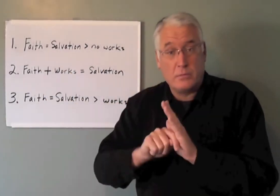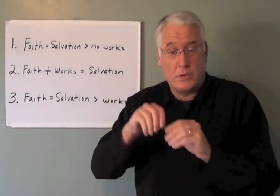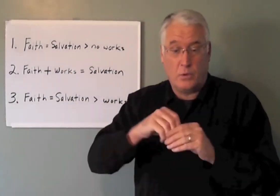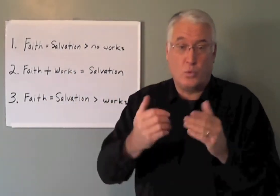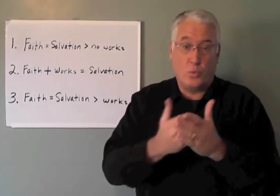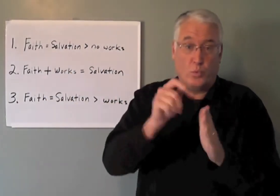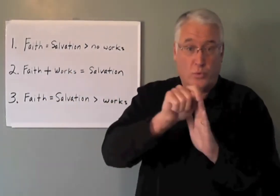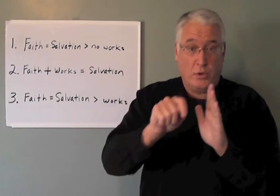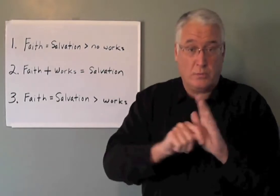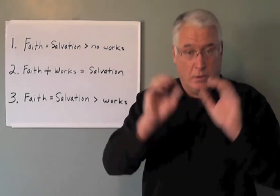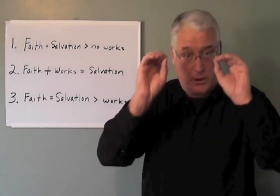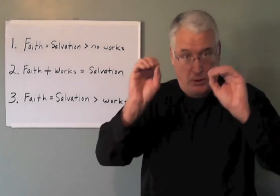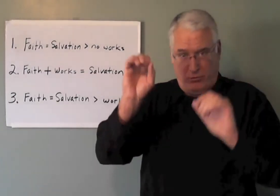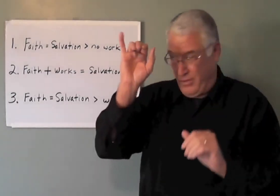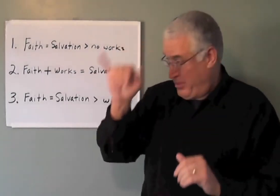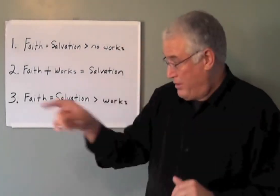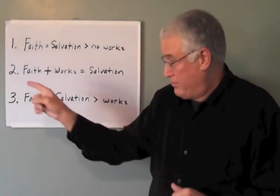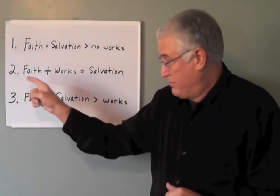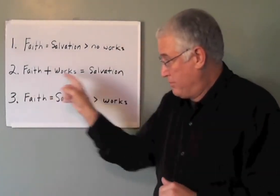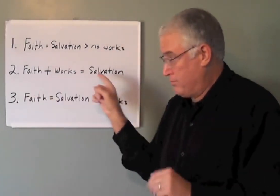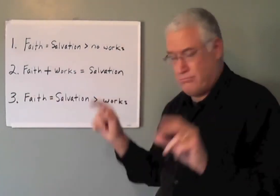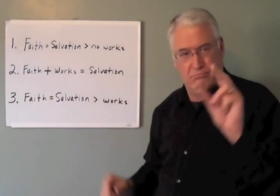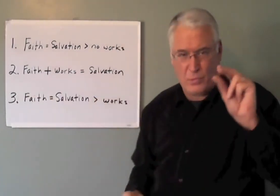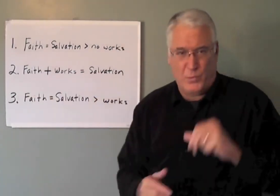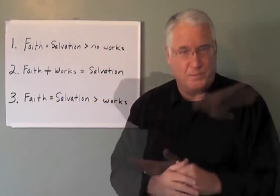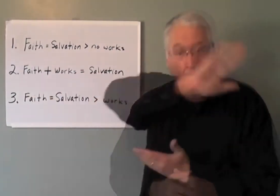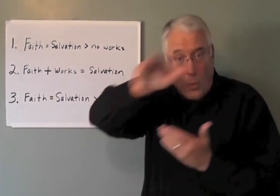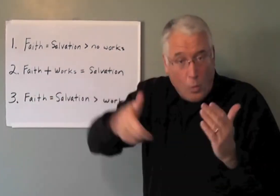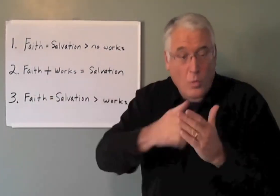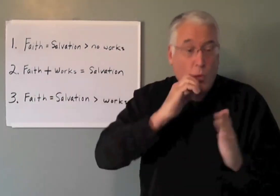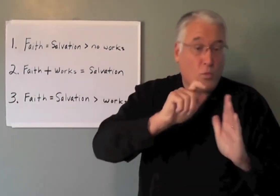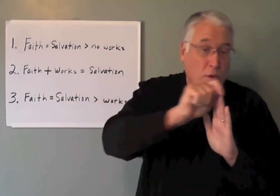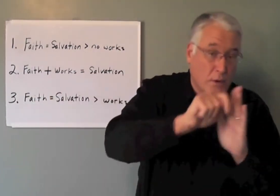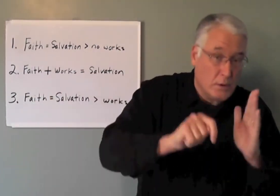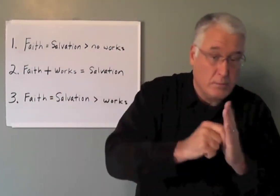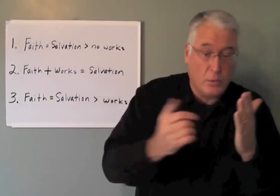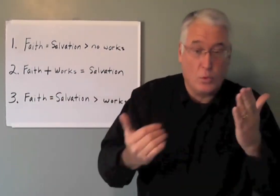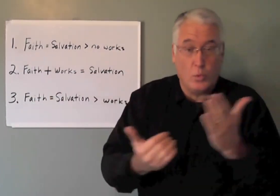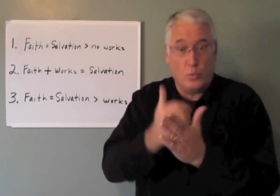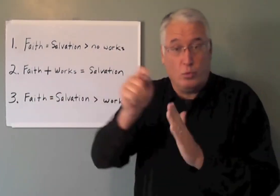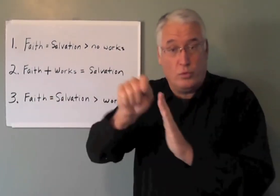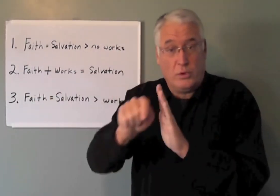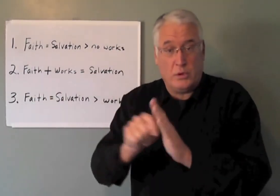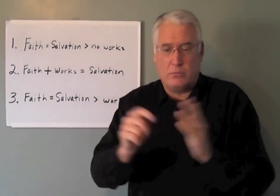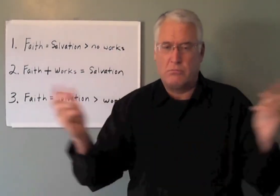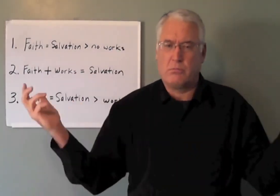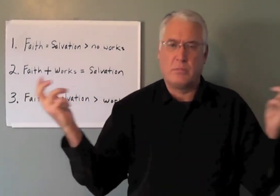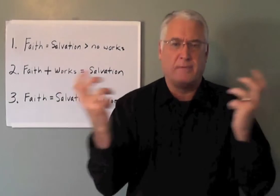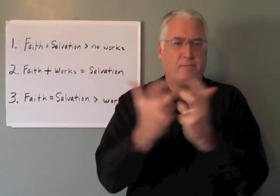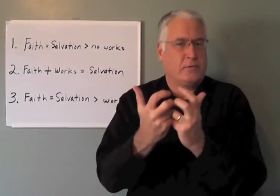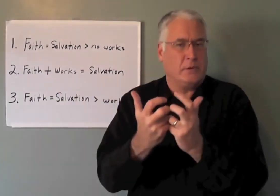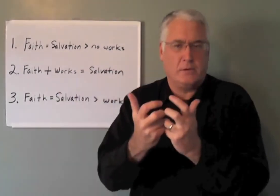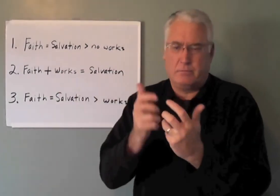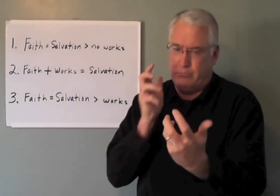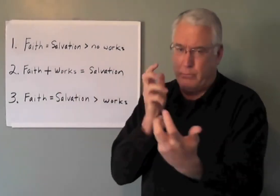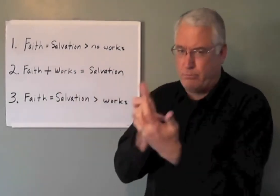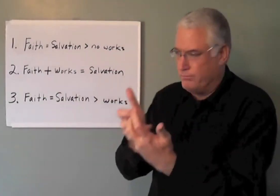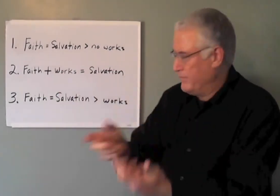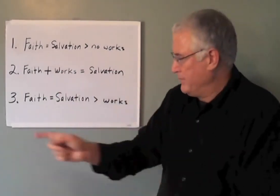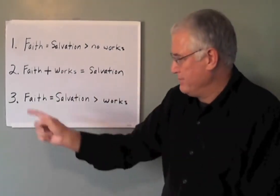and the New Testament teach that the second perspective is wrong. That Old Testament and the New Testament fit perfectly for the